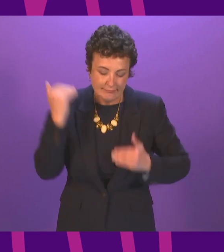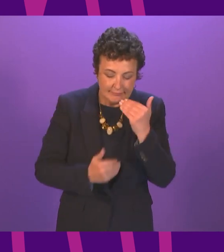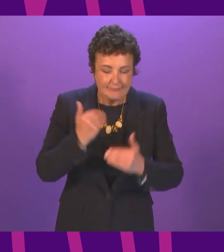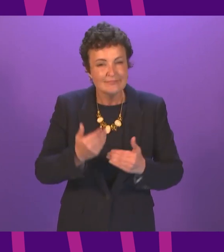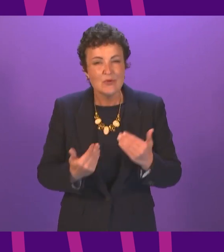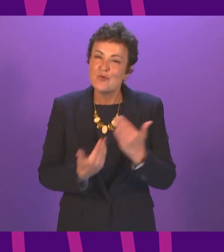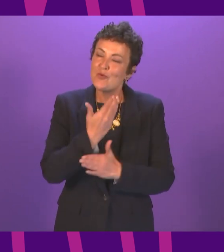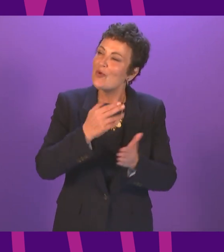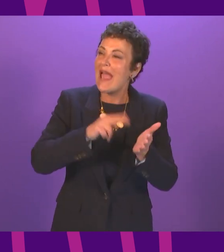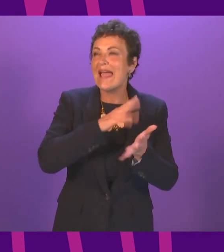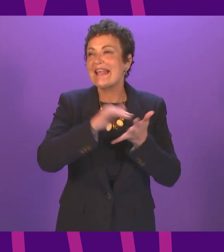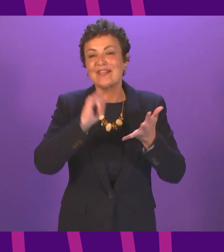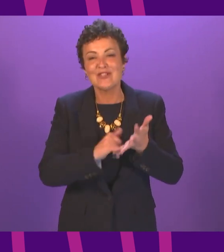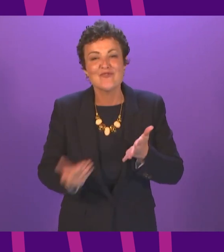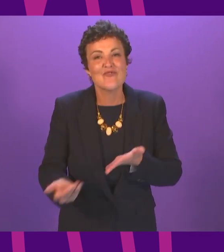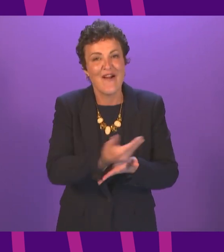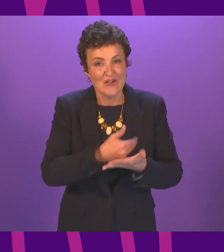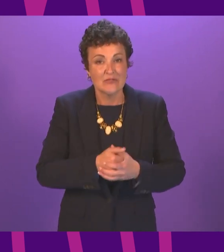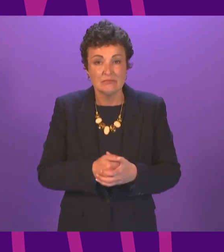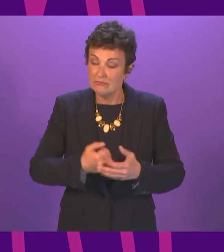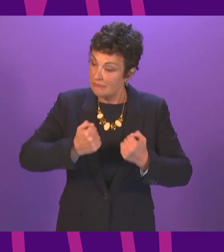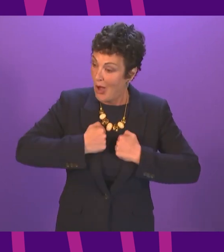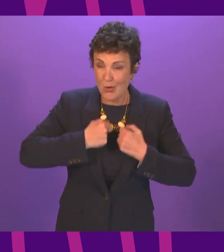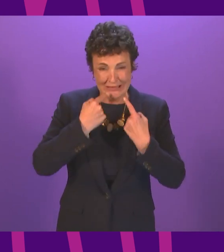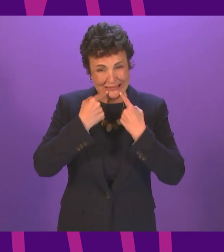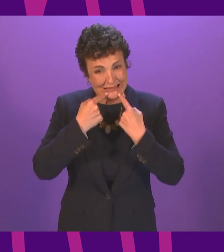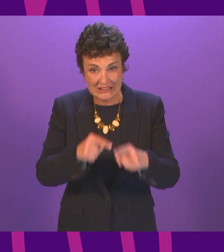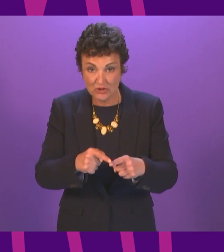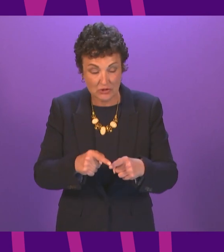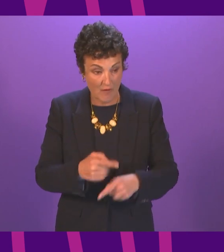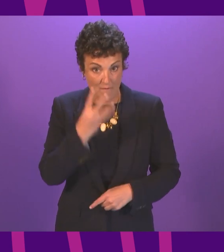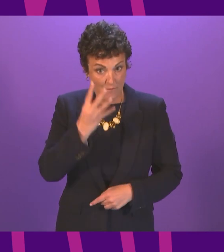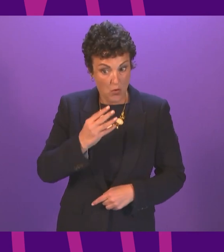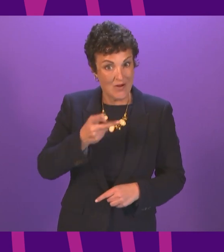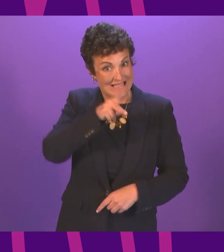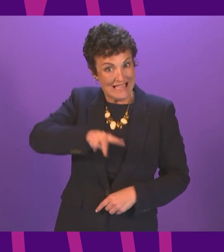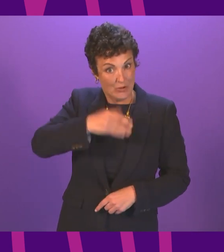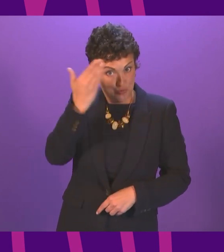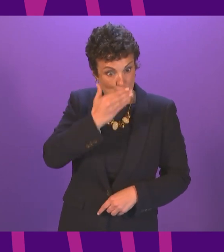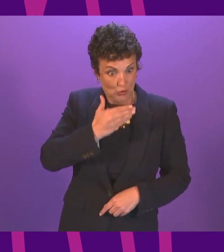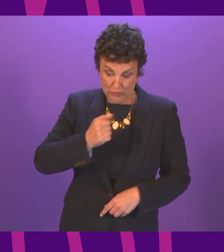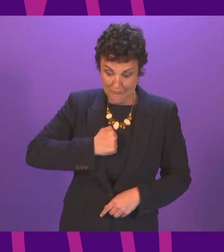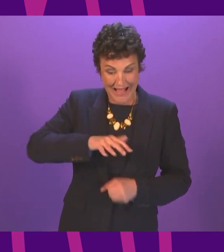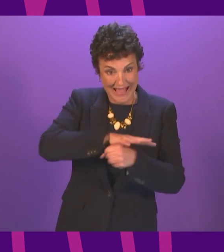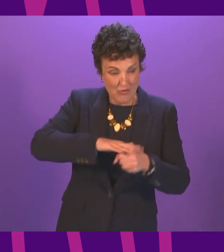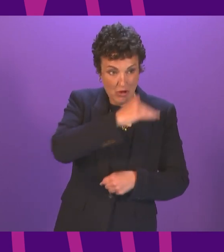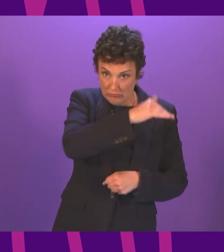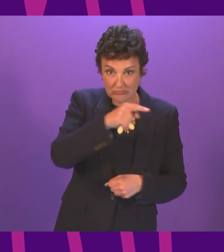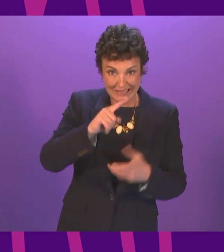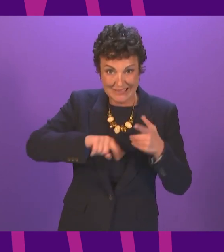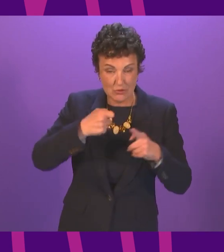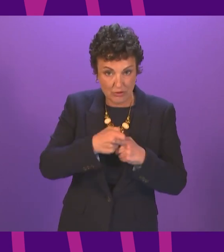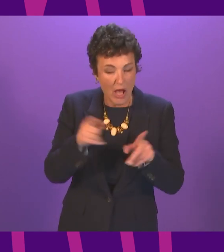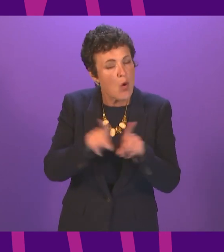NHS recovery Our teachers at the four secondary schools and many primary schools in the town